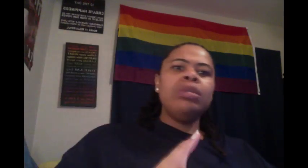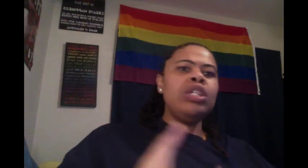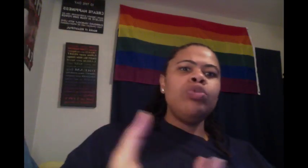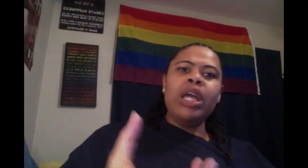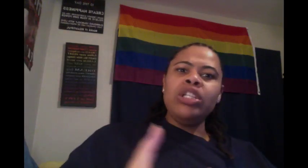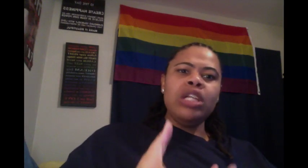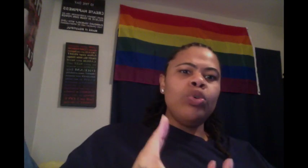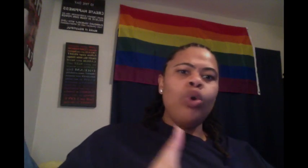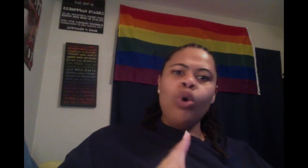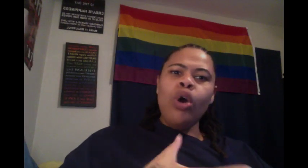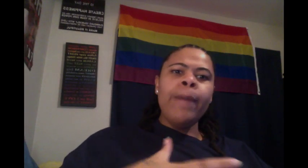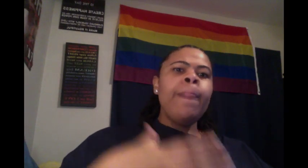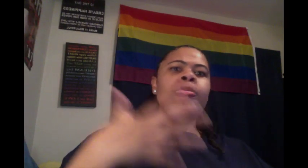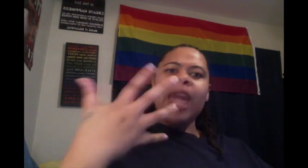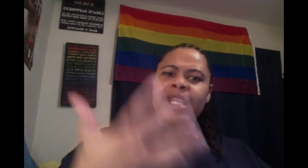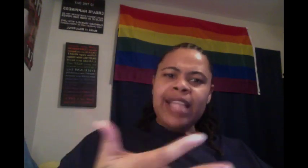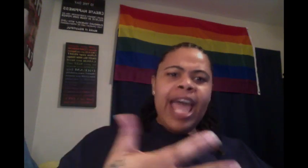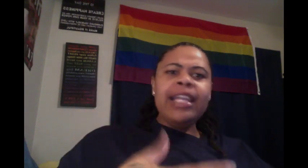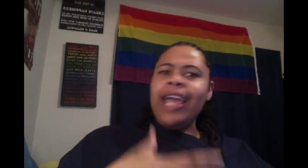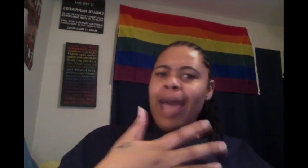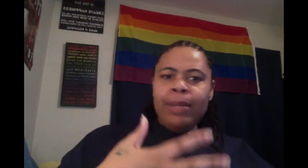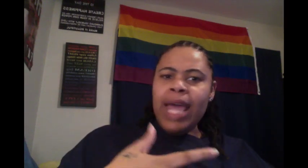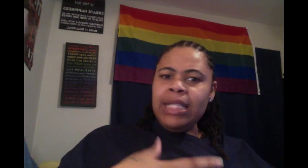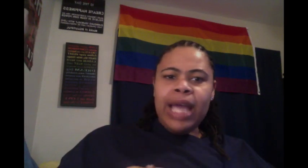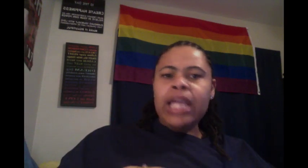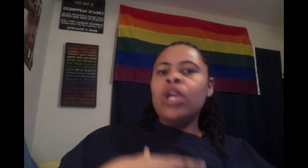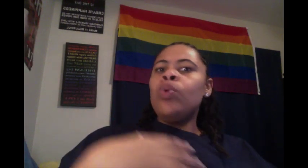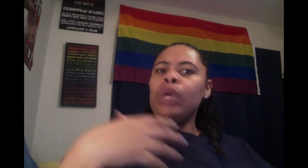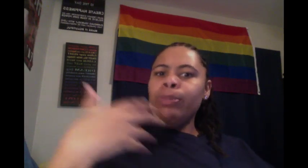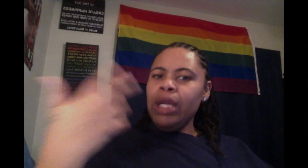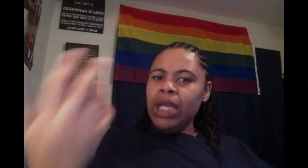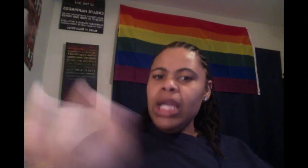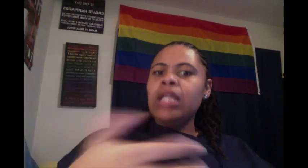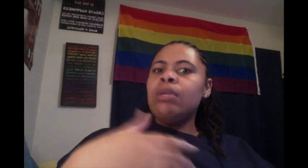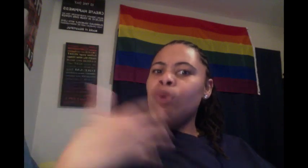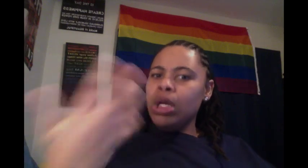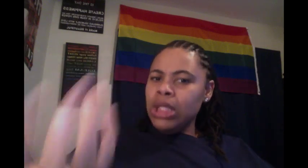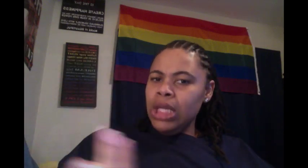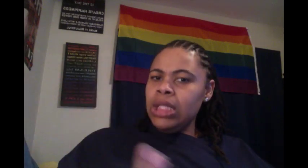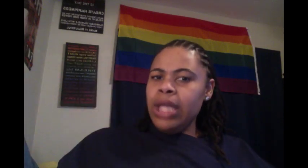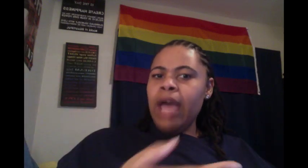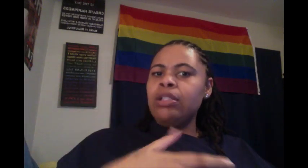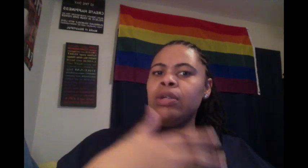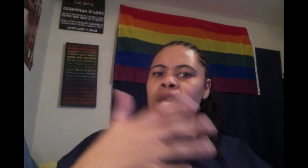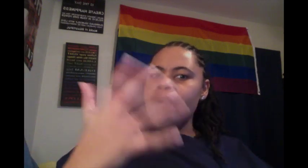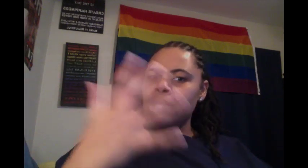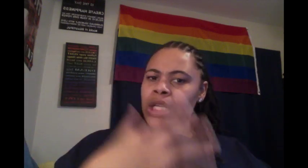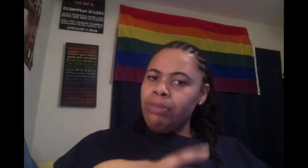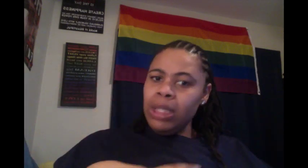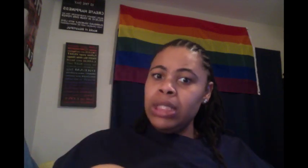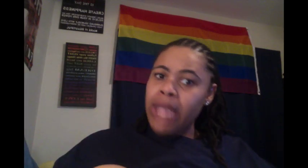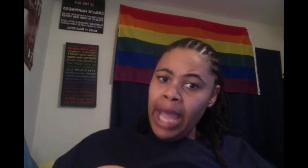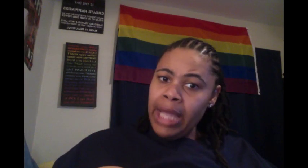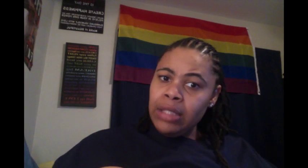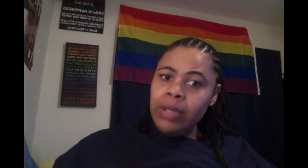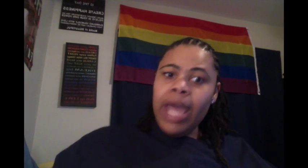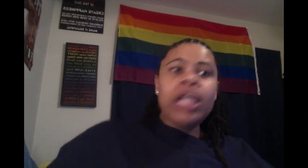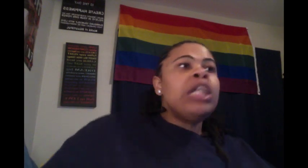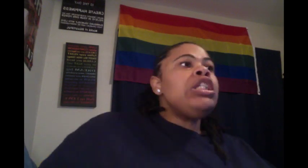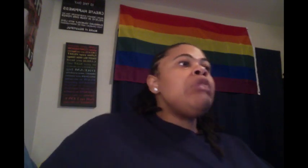situation that's going on like that, like happened last night, we bring in the more senior staff so that everything could be contained. Okay. She was